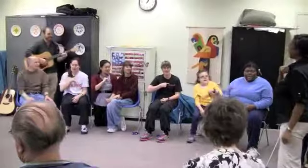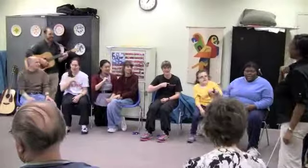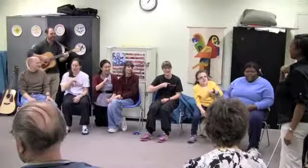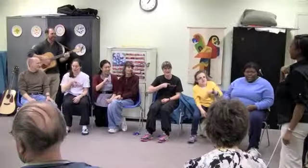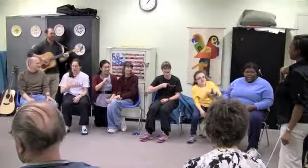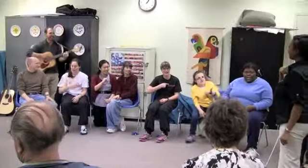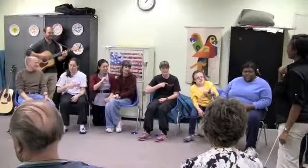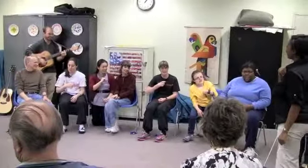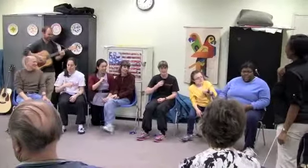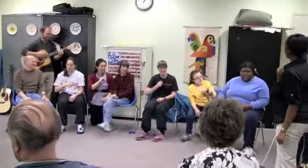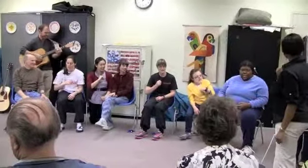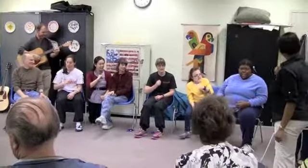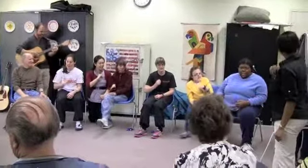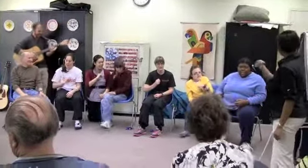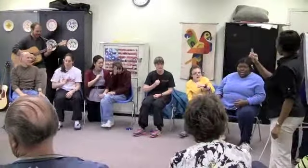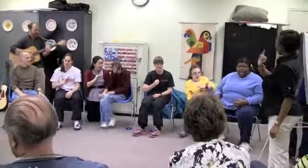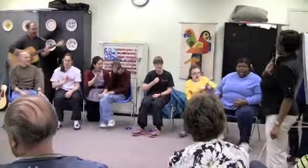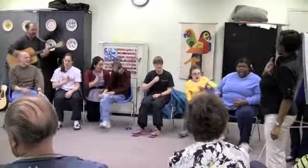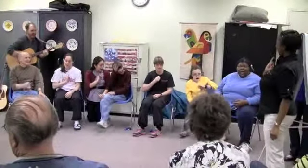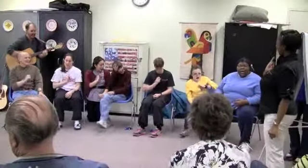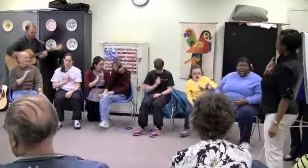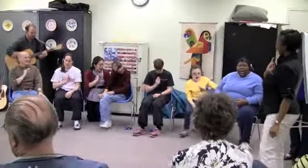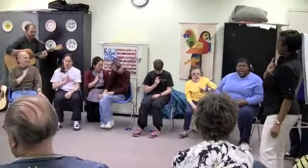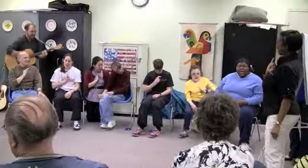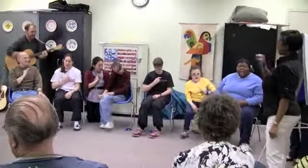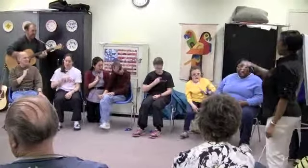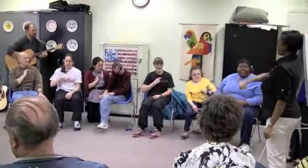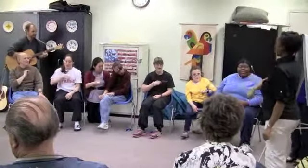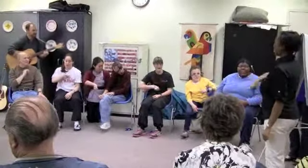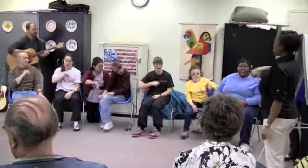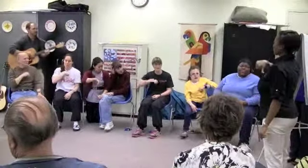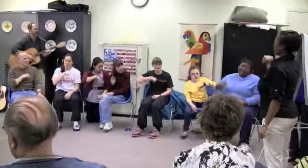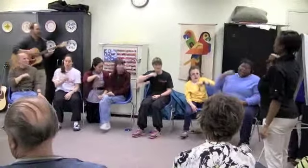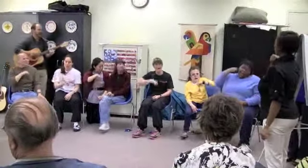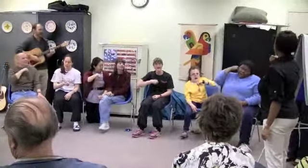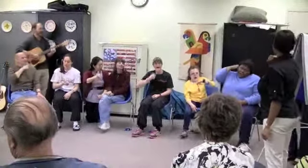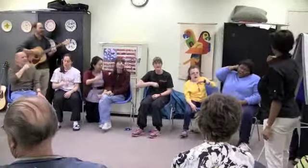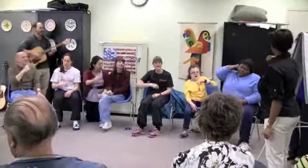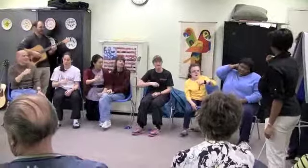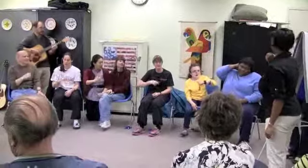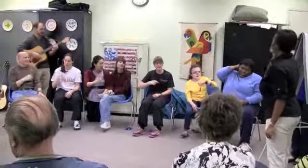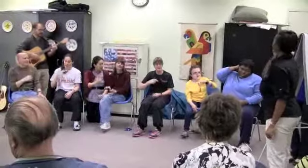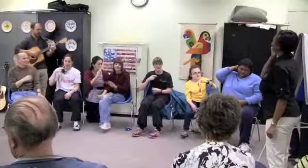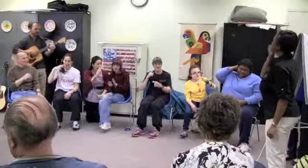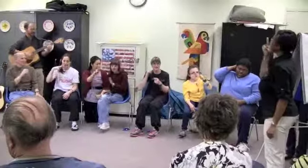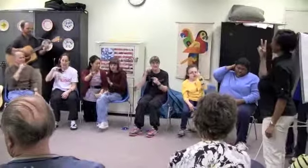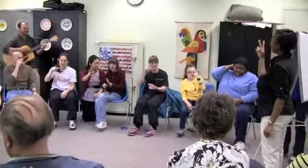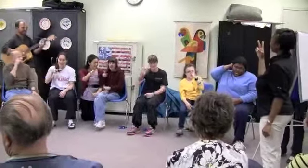I'm so proud you'll see.